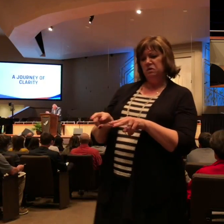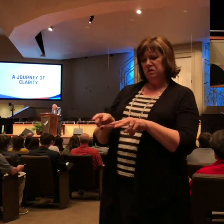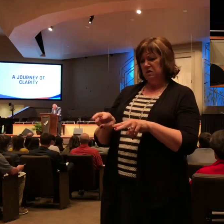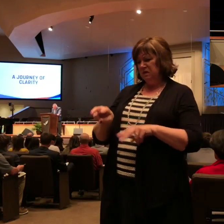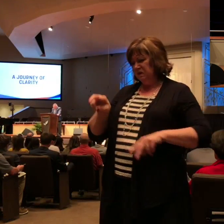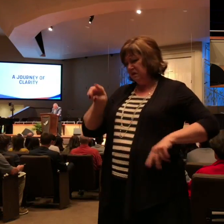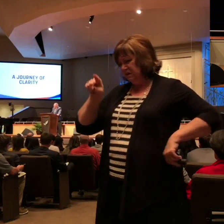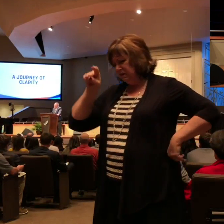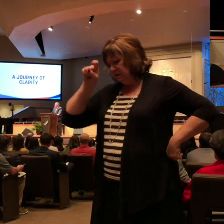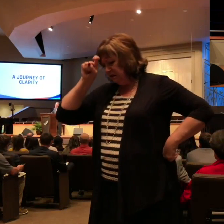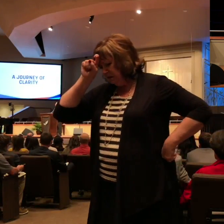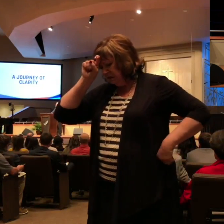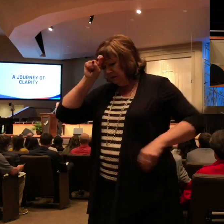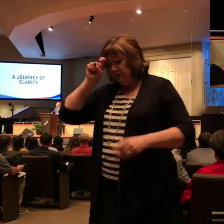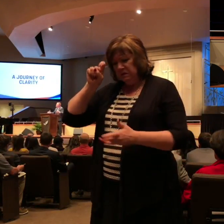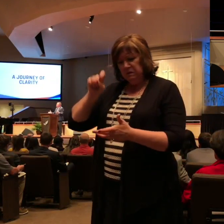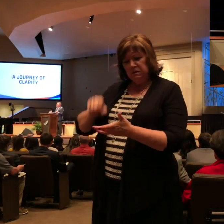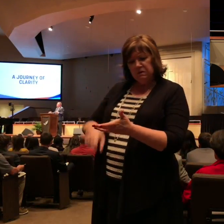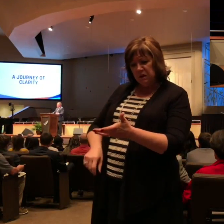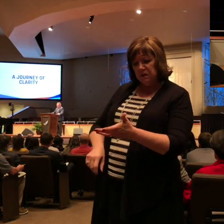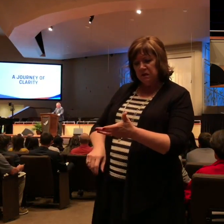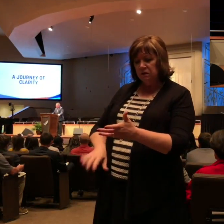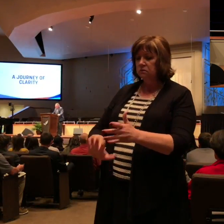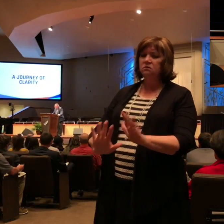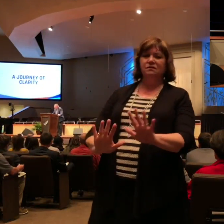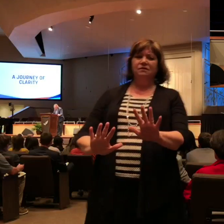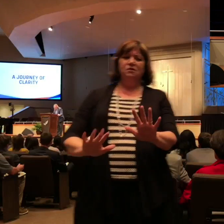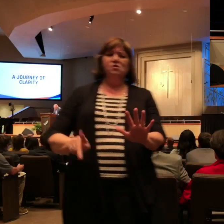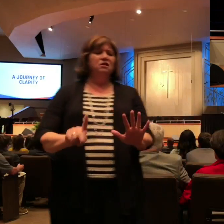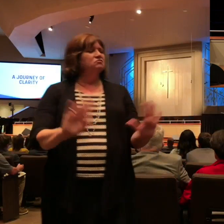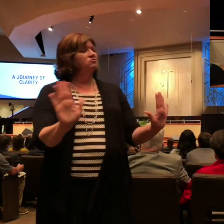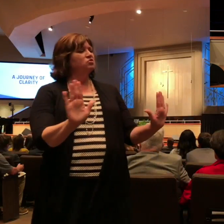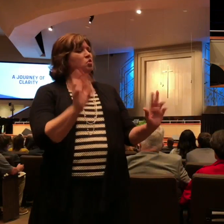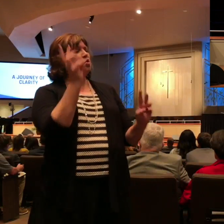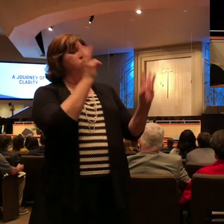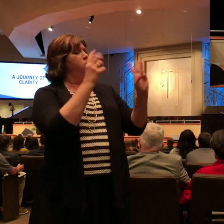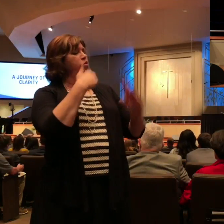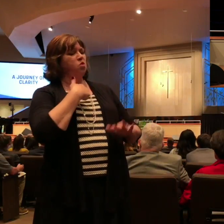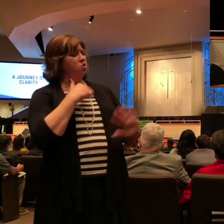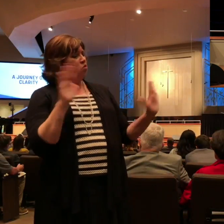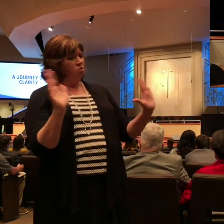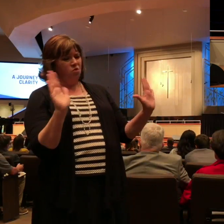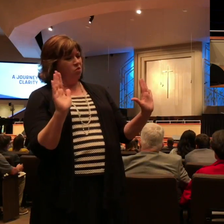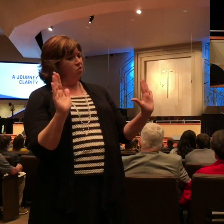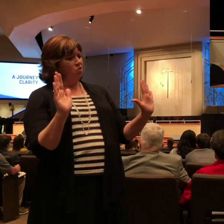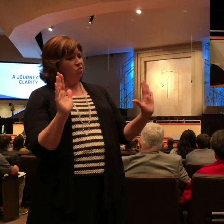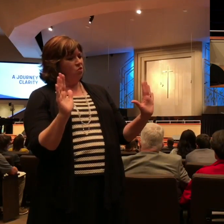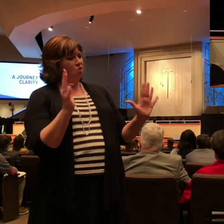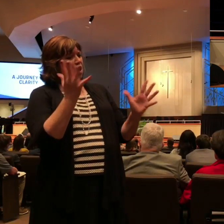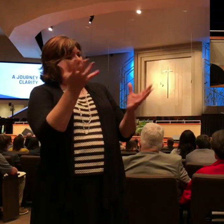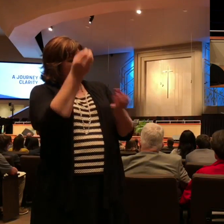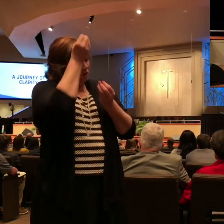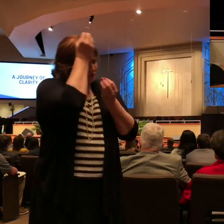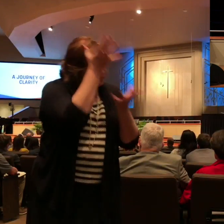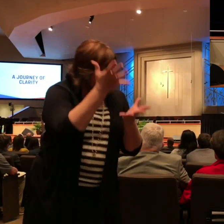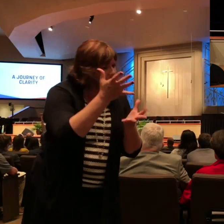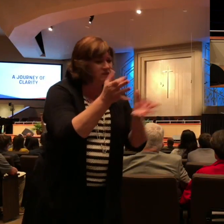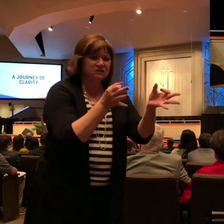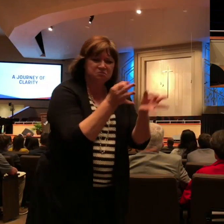Paul is doing what he can to encourage them through this letter, and he's letting them know that he is not discouraged.